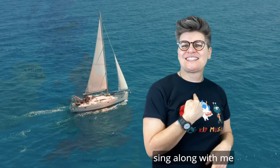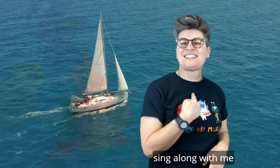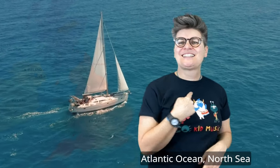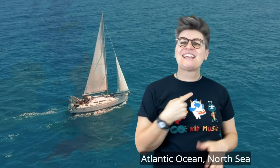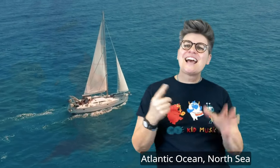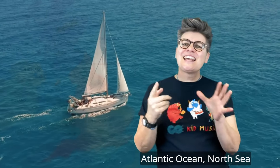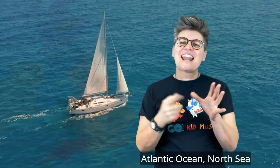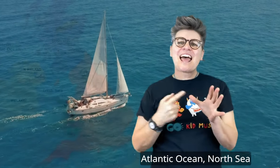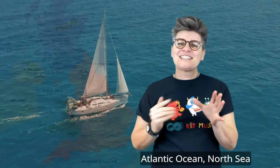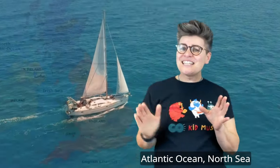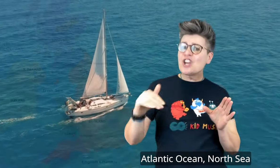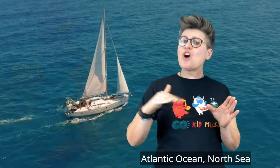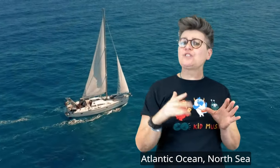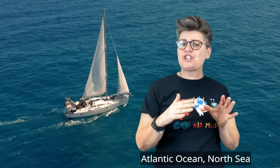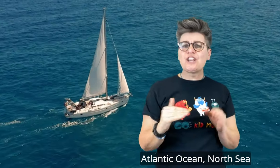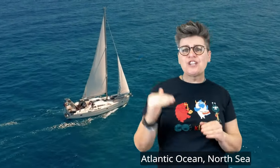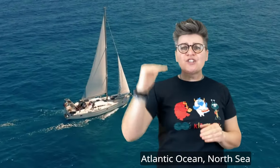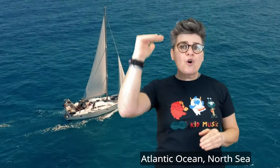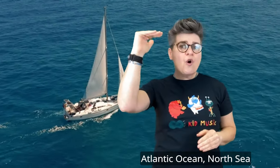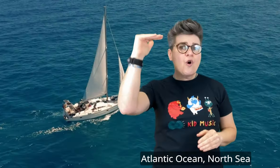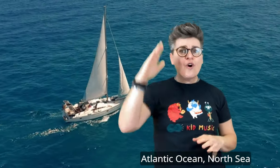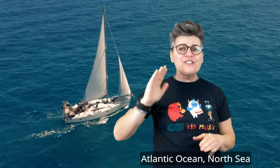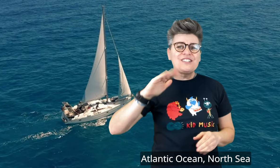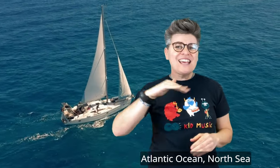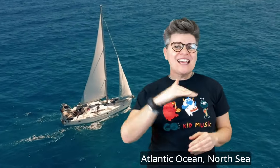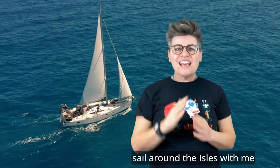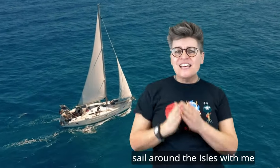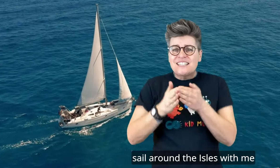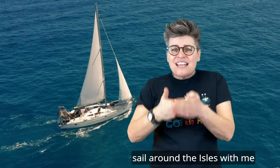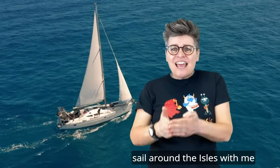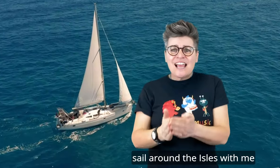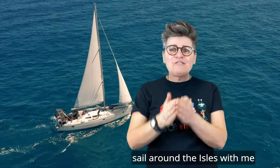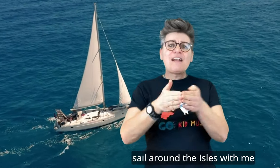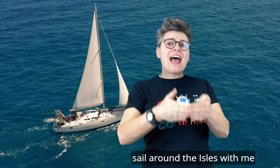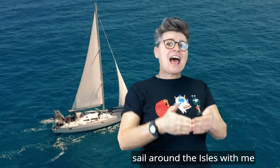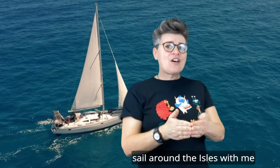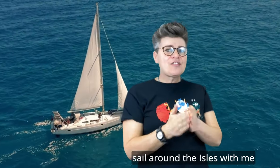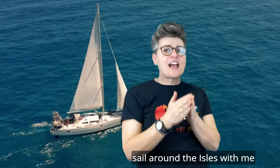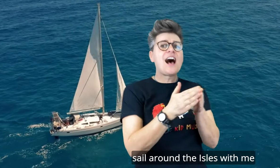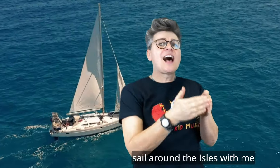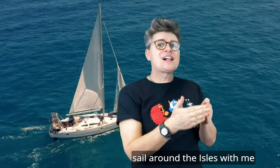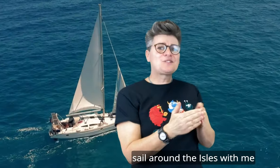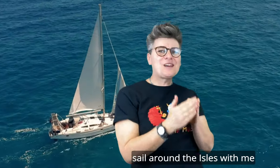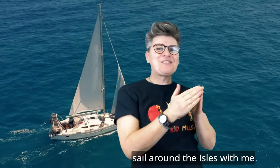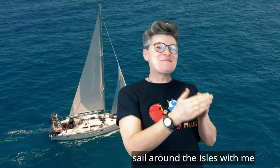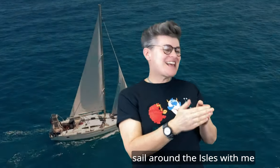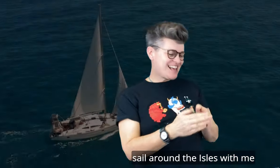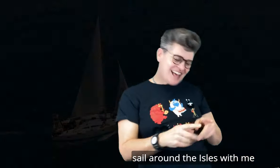Atlantic Ocean, North Sea Sail around the Isles with me